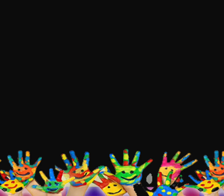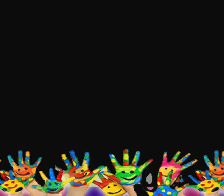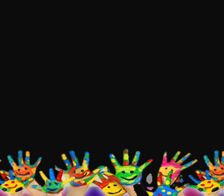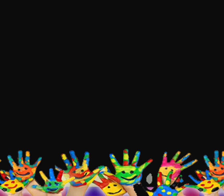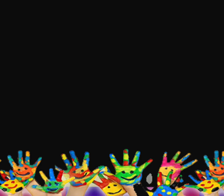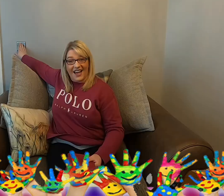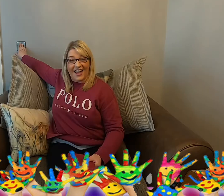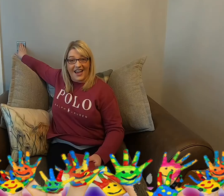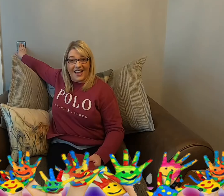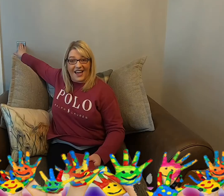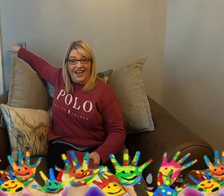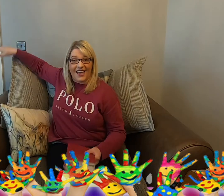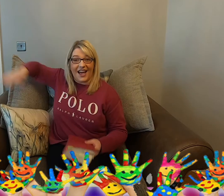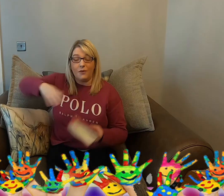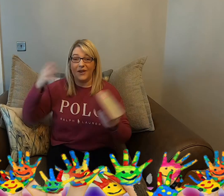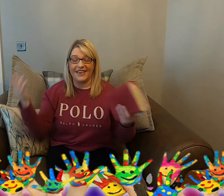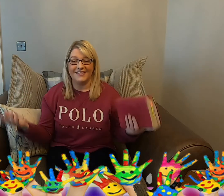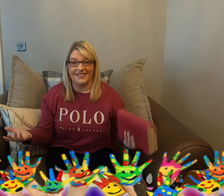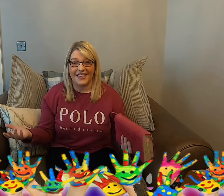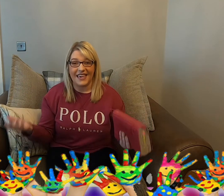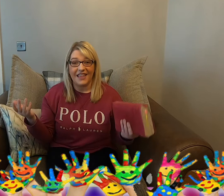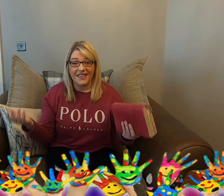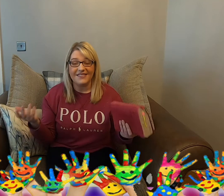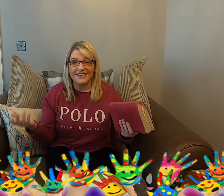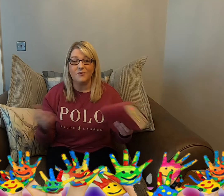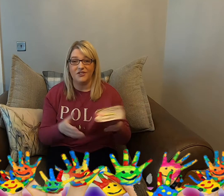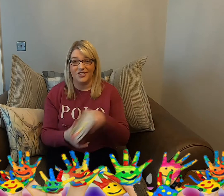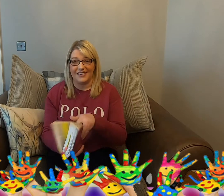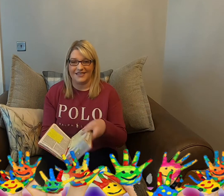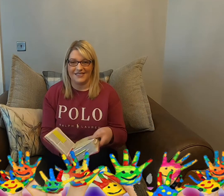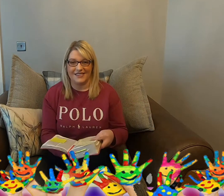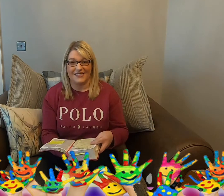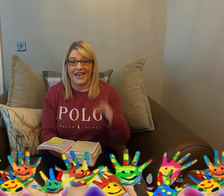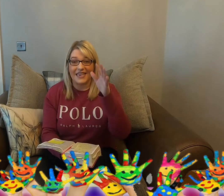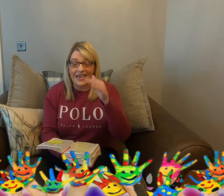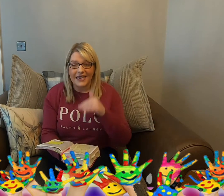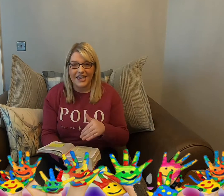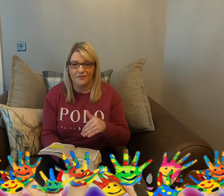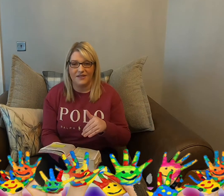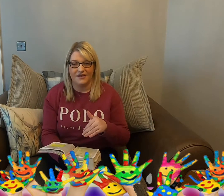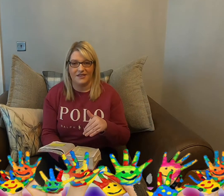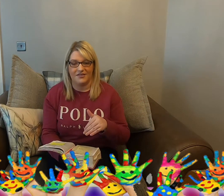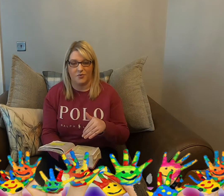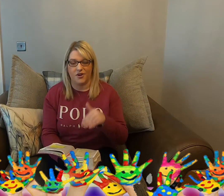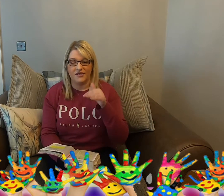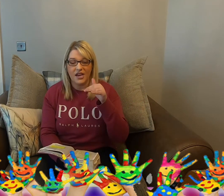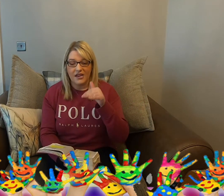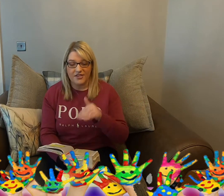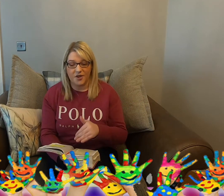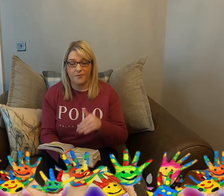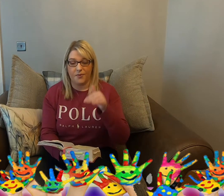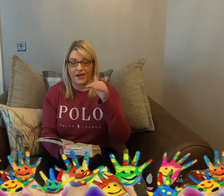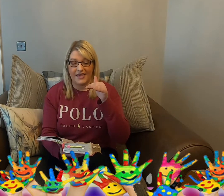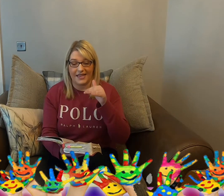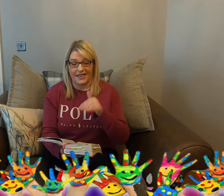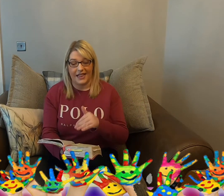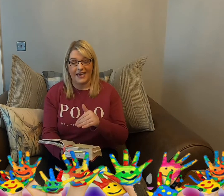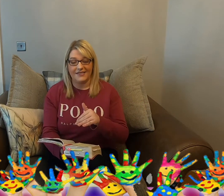and we can see again, this is what Jesus is saying. He came into this world to bring light.